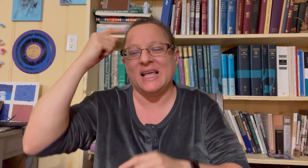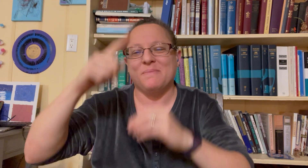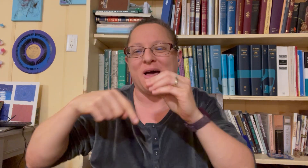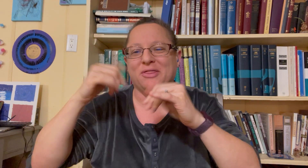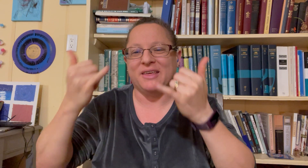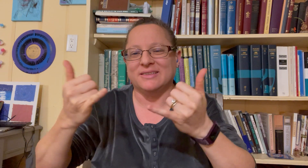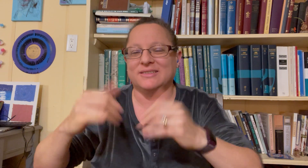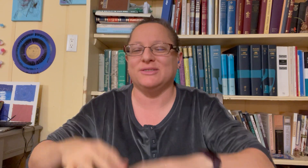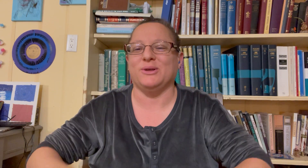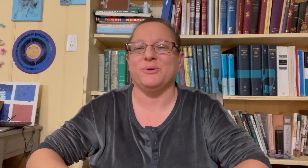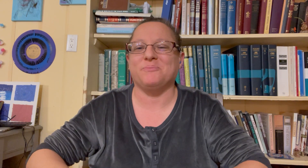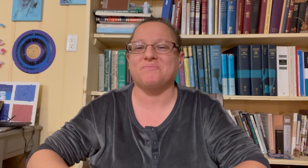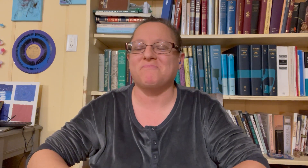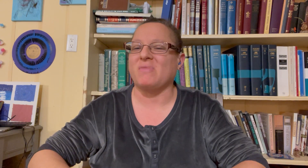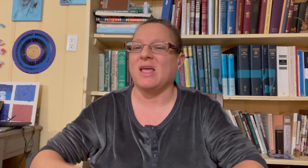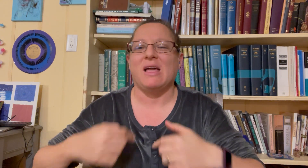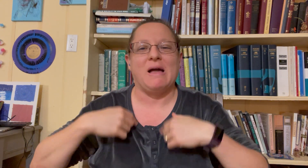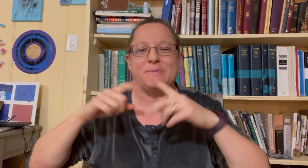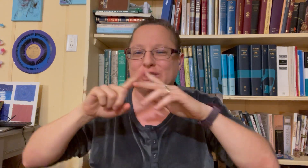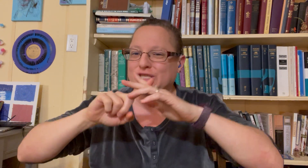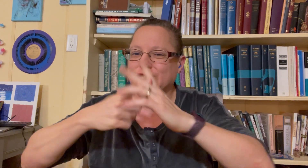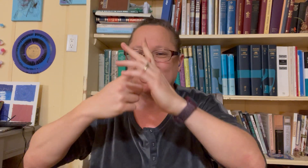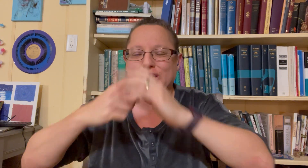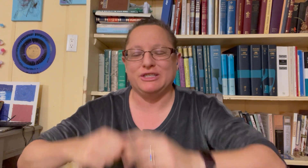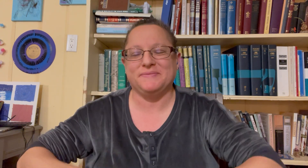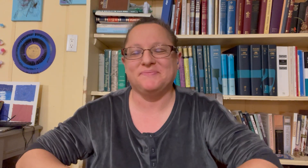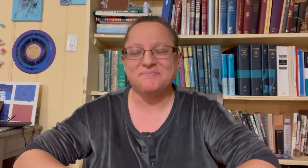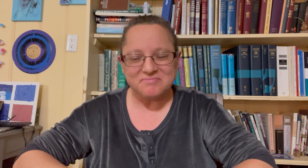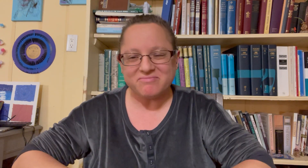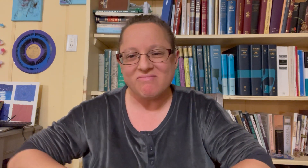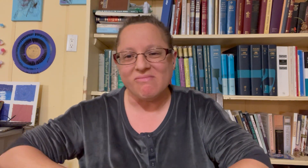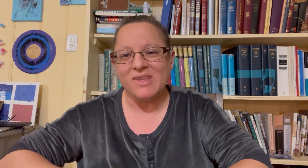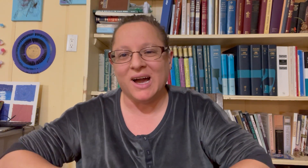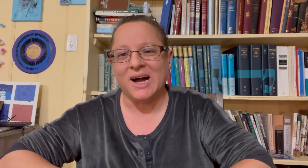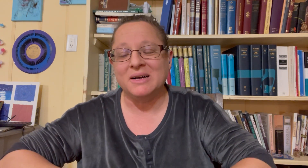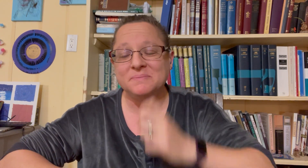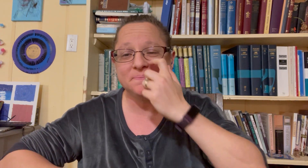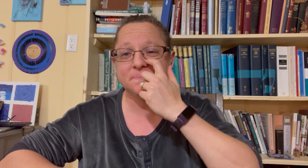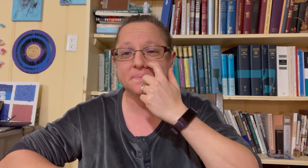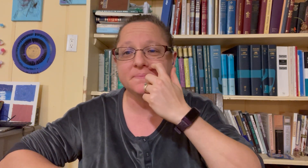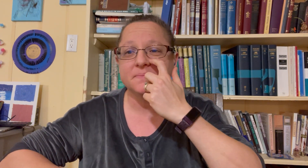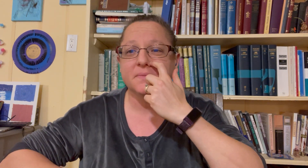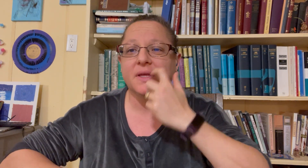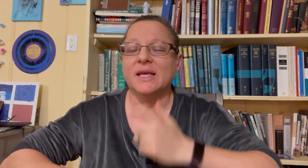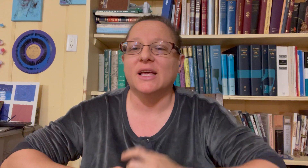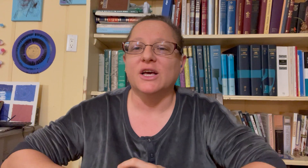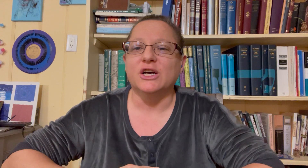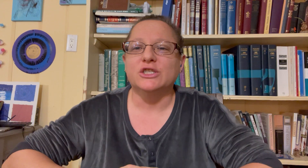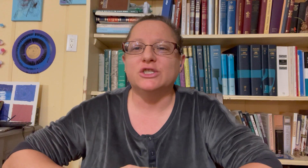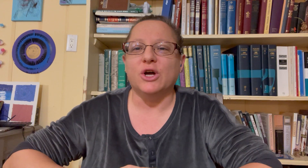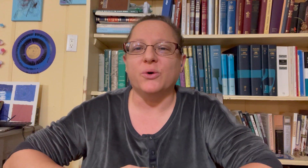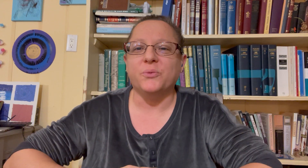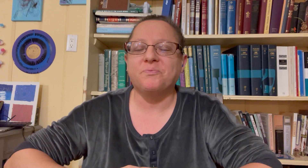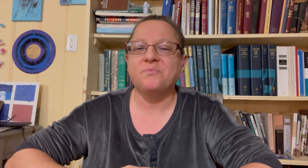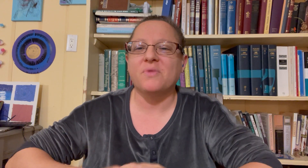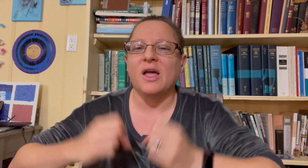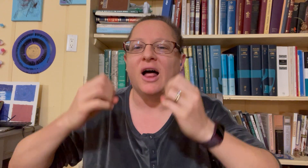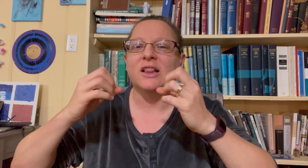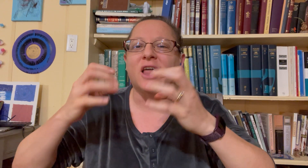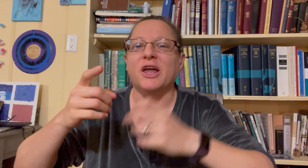about this so I'm just gonna start um so a lot